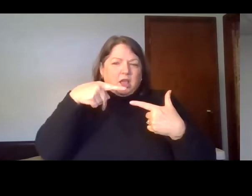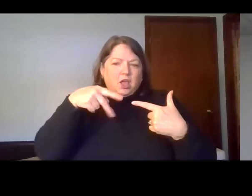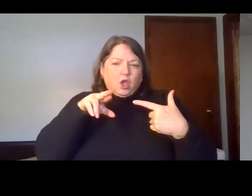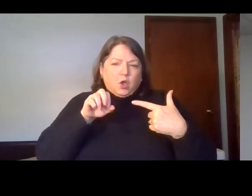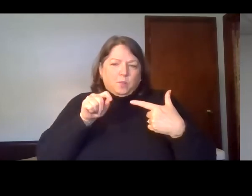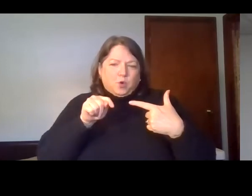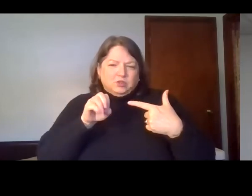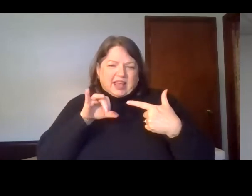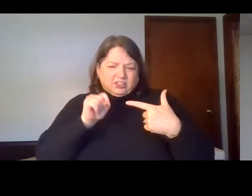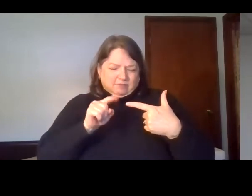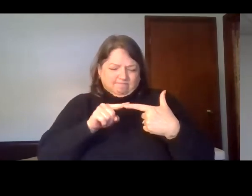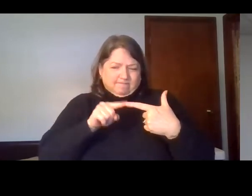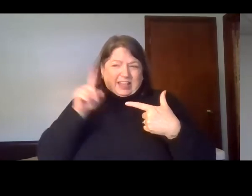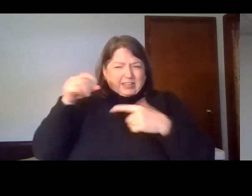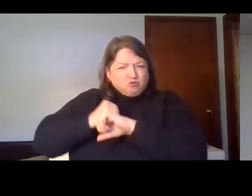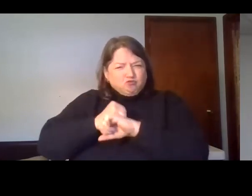of trouble.